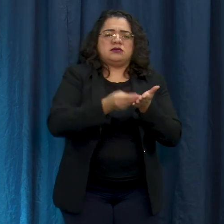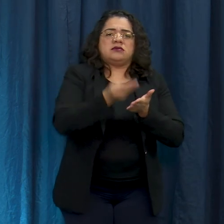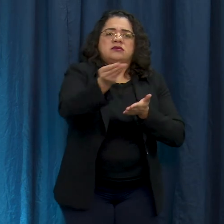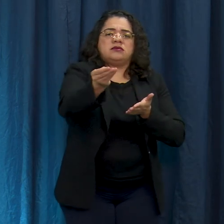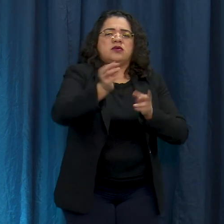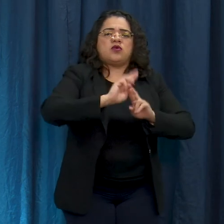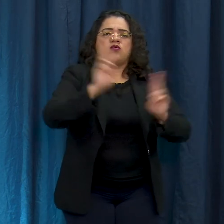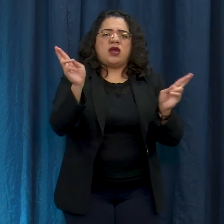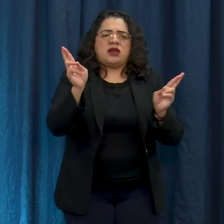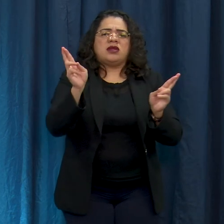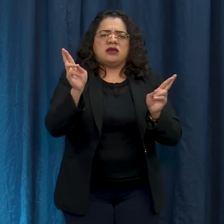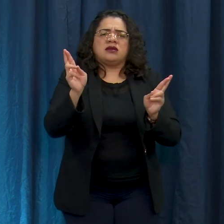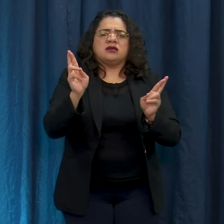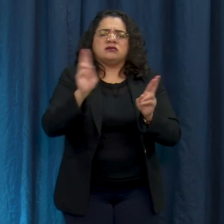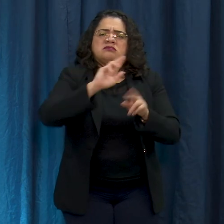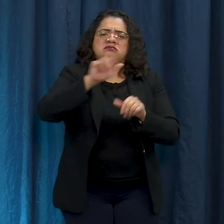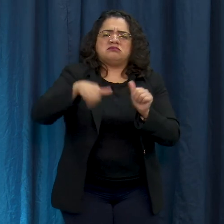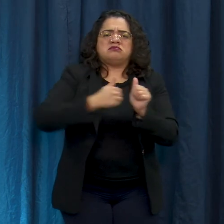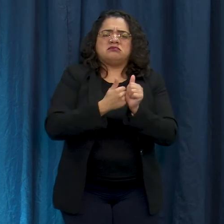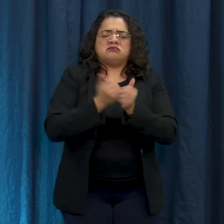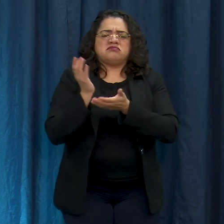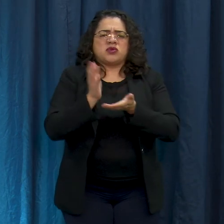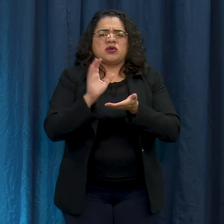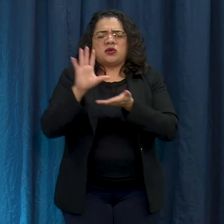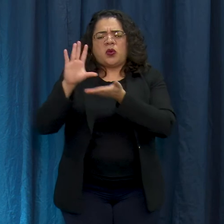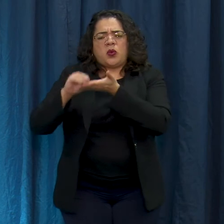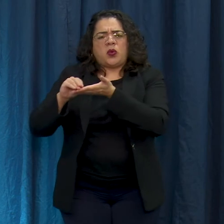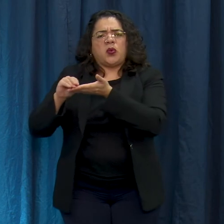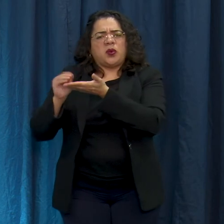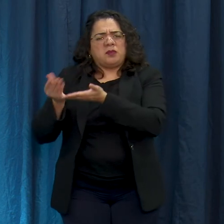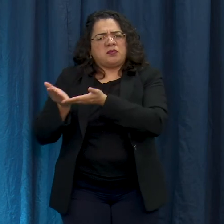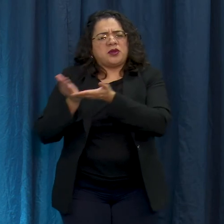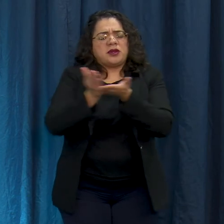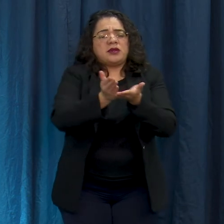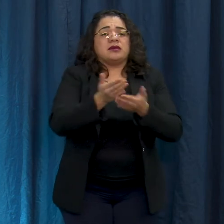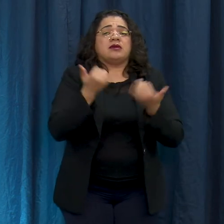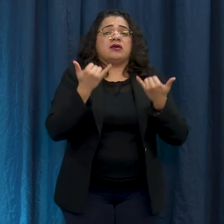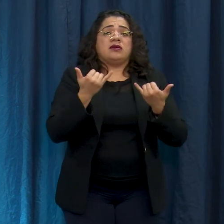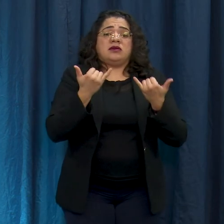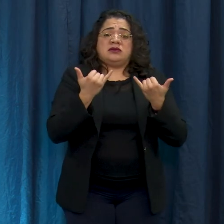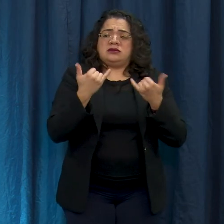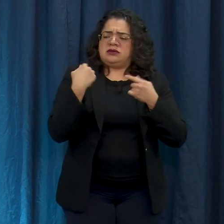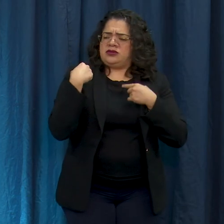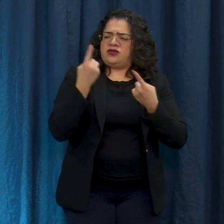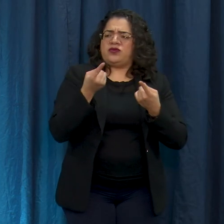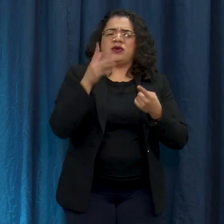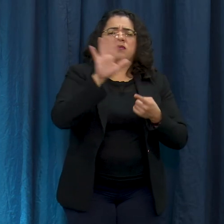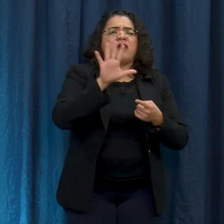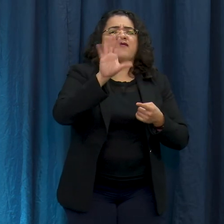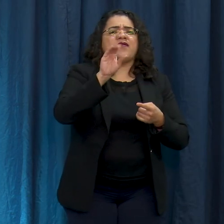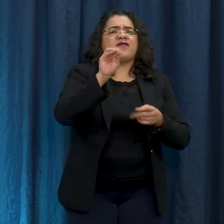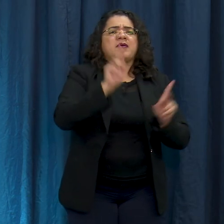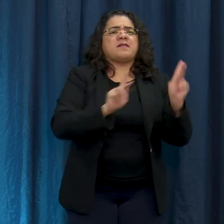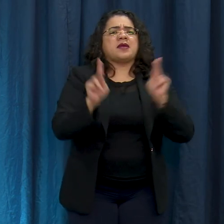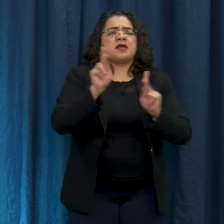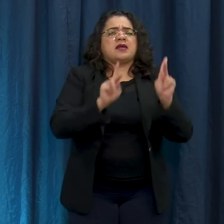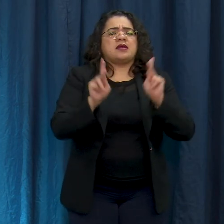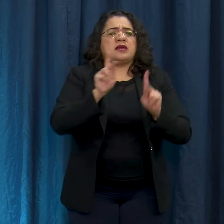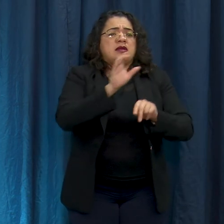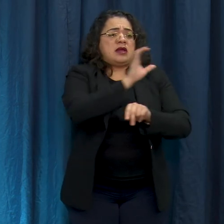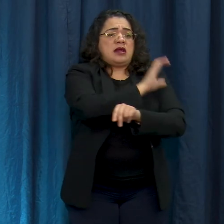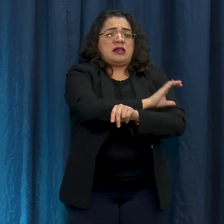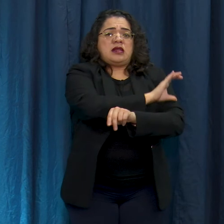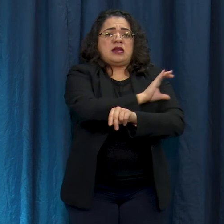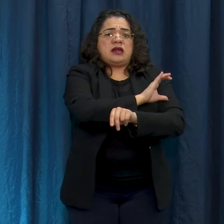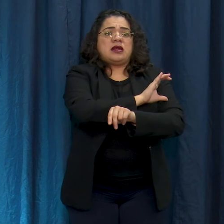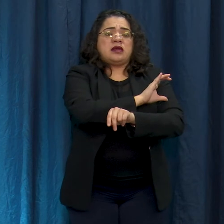medicamentos están tomando hasta ahorita hemos recibido aproximadamente cincuenta personas a través de la clínica devaluación rápida